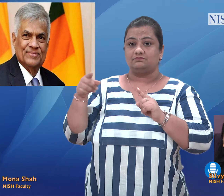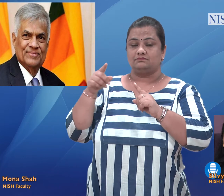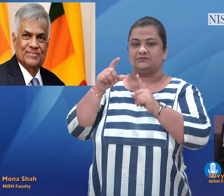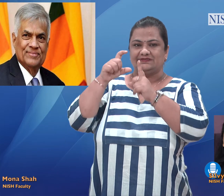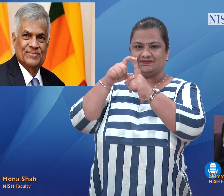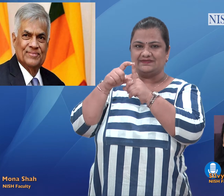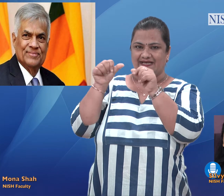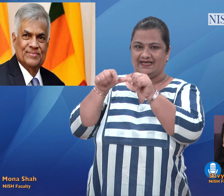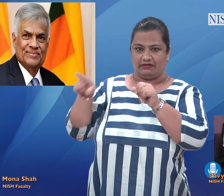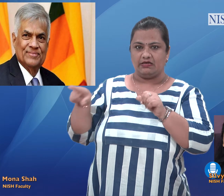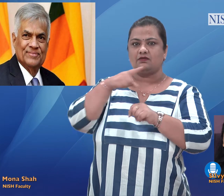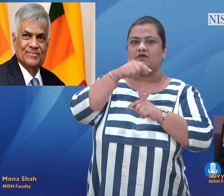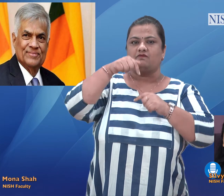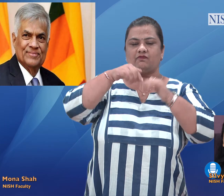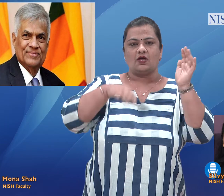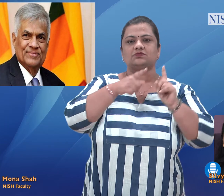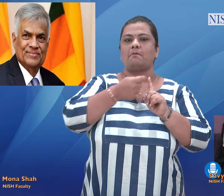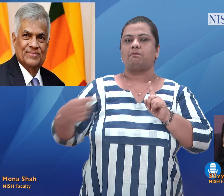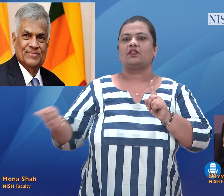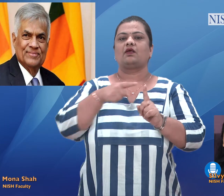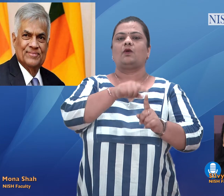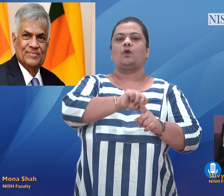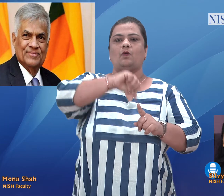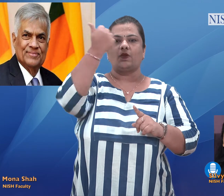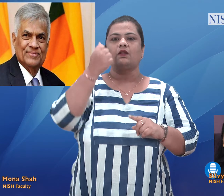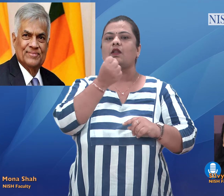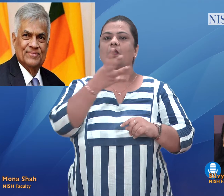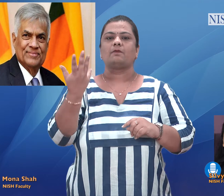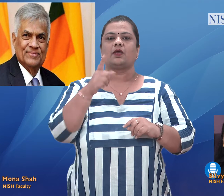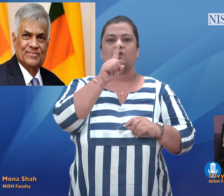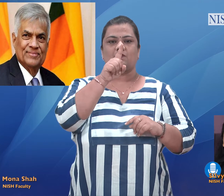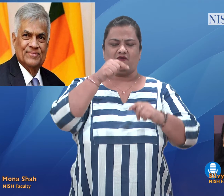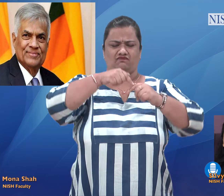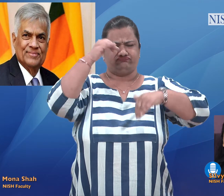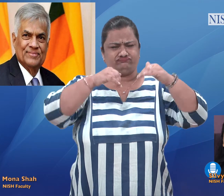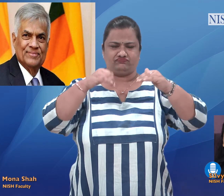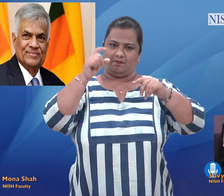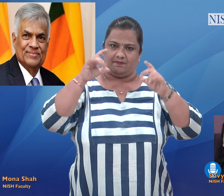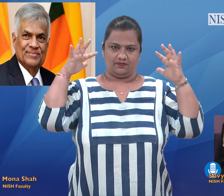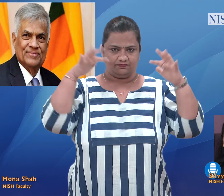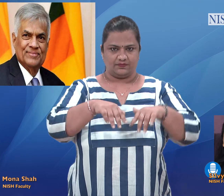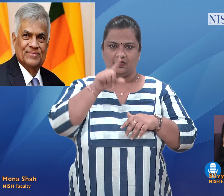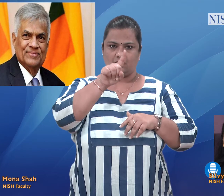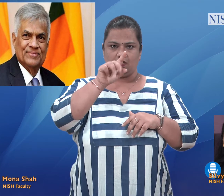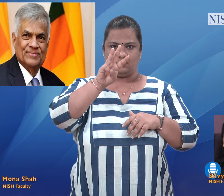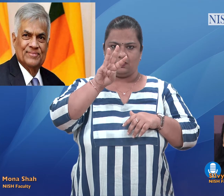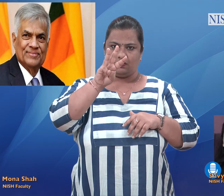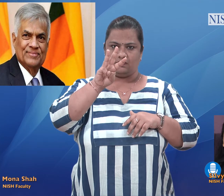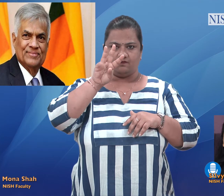Sri Lanka's ex-president, Godabaya Rajapaksha, fled the country last week. Mr. Vikramasinghe faces the task of